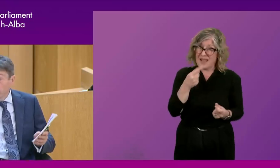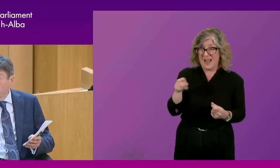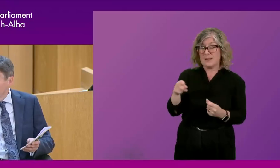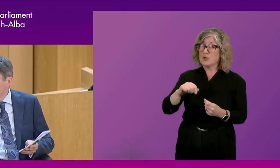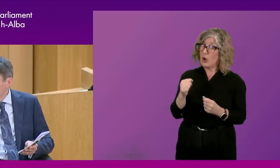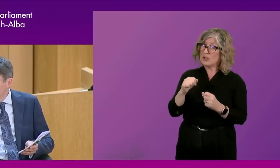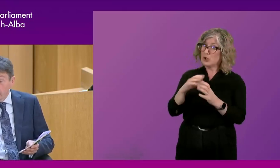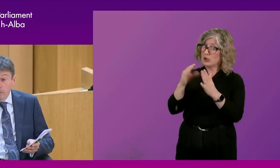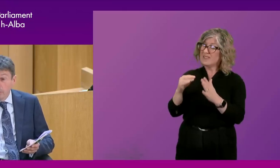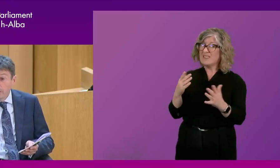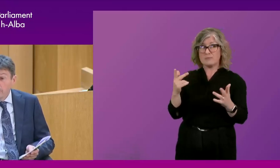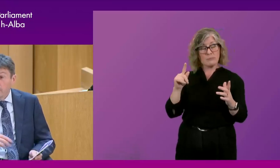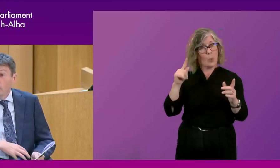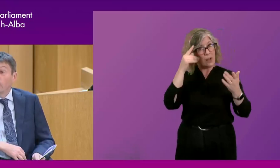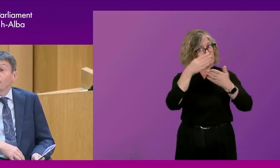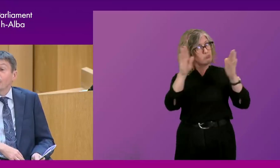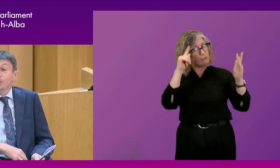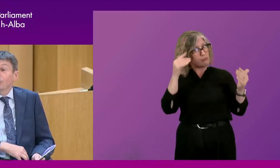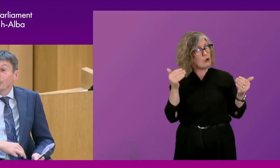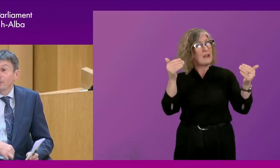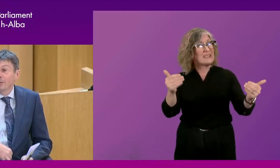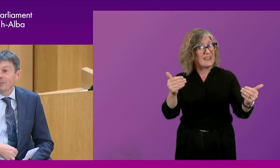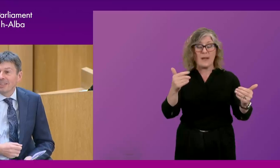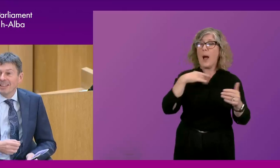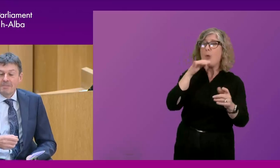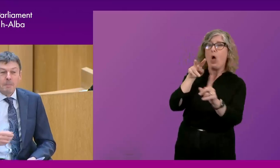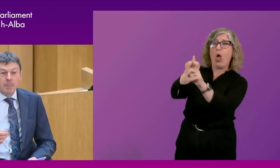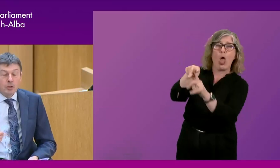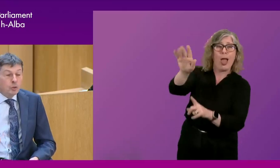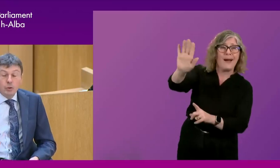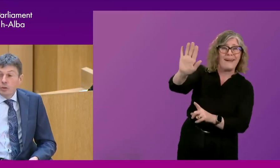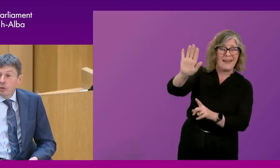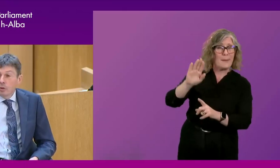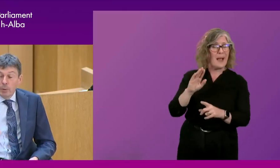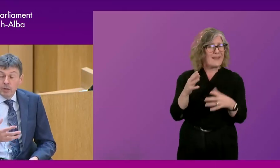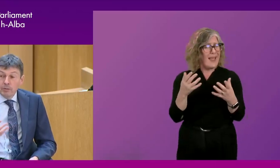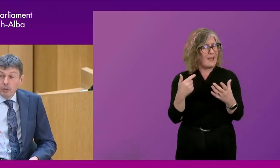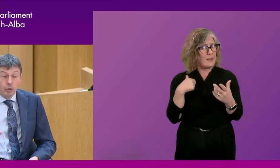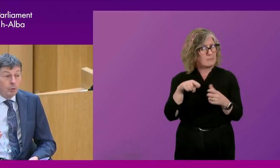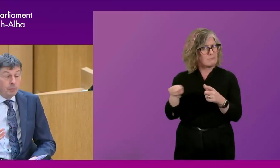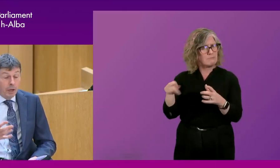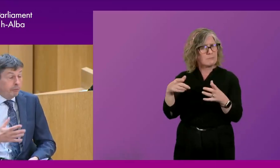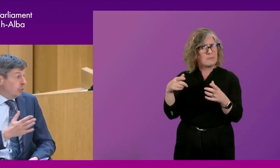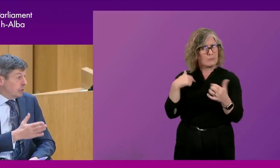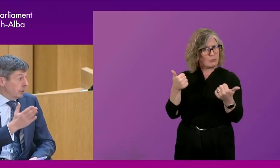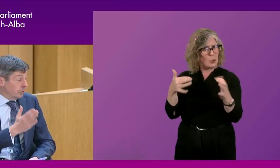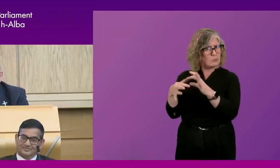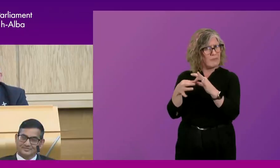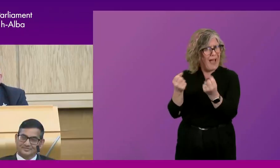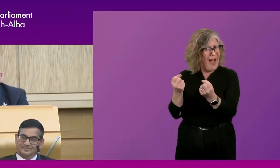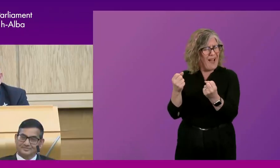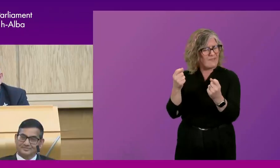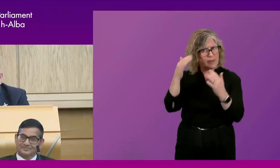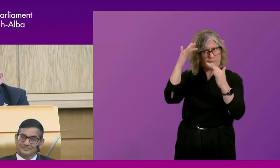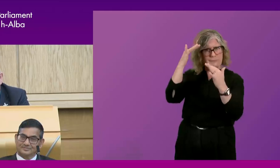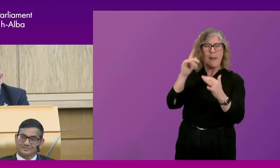progressive party, if I may. Oh, I'm not insulting you all, Bill. So, so the parties have got a lot in common, but unfortunately on the,